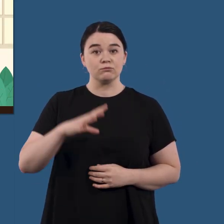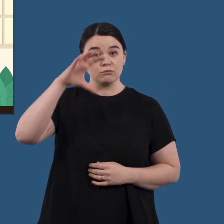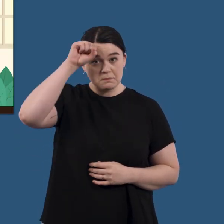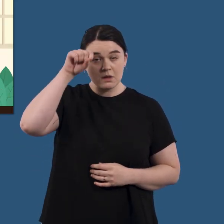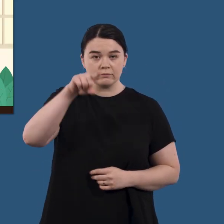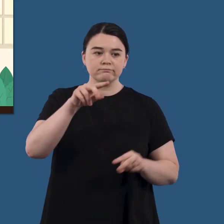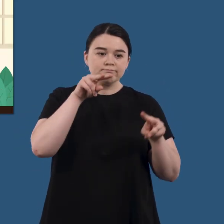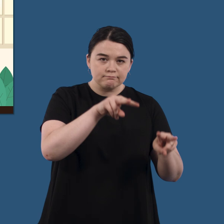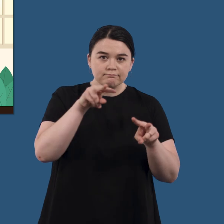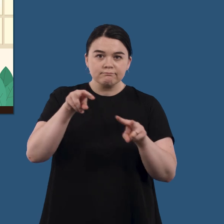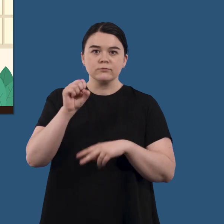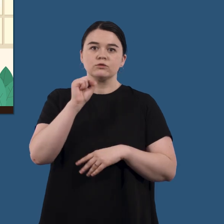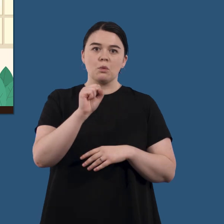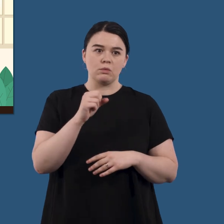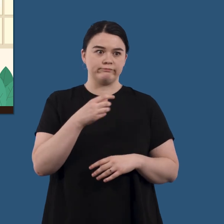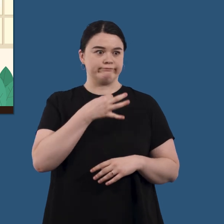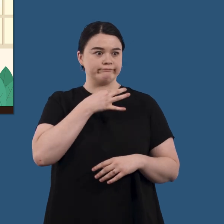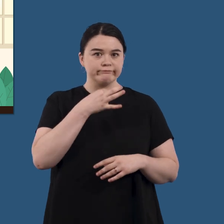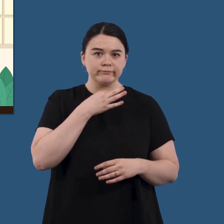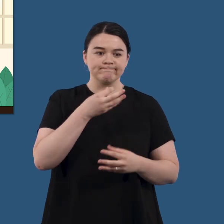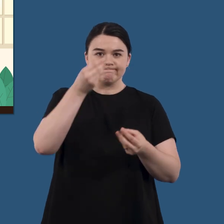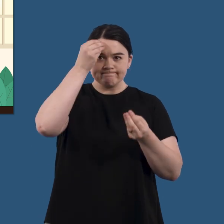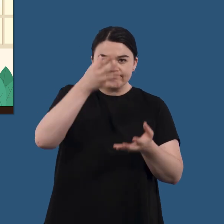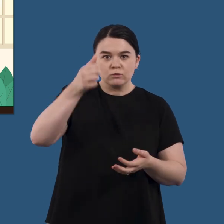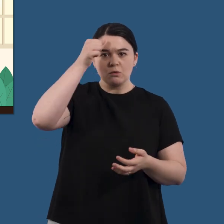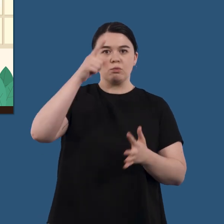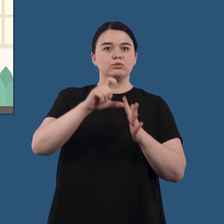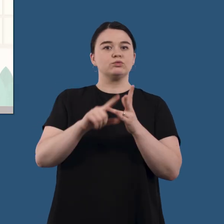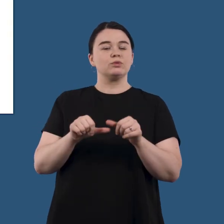warnings and stay informed. soon, They'll to to